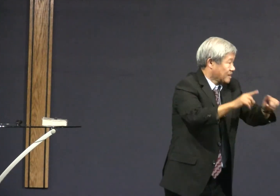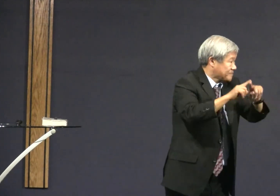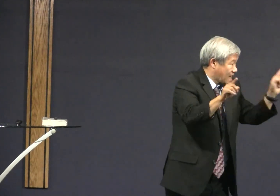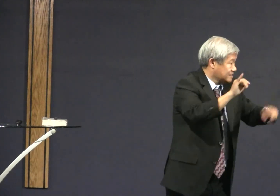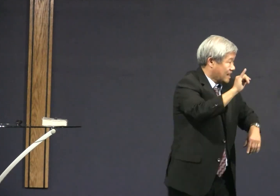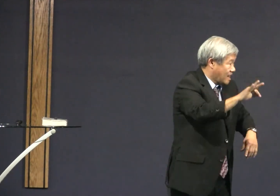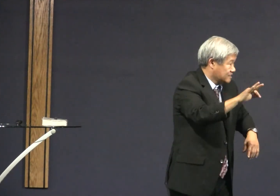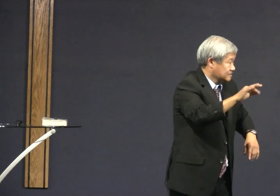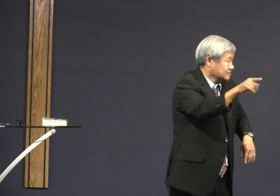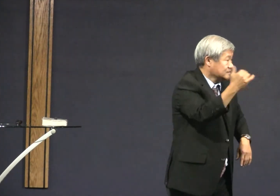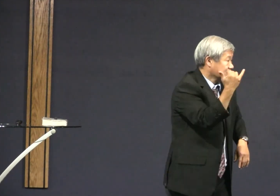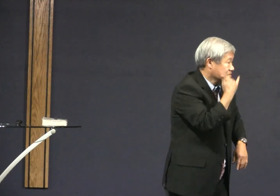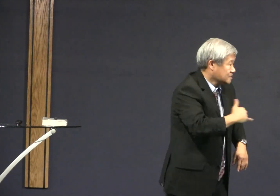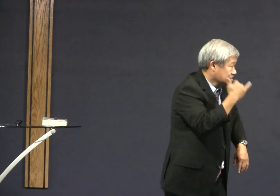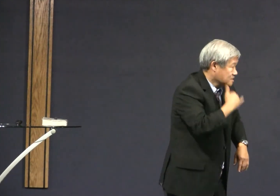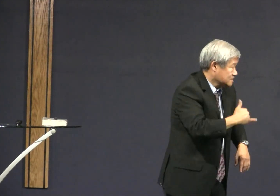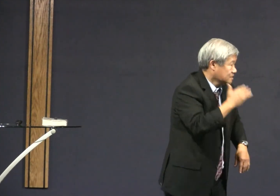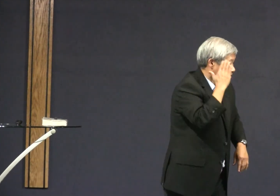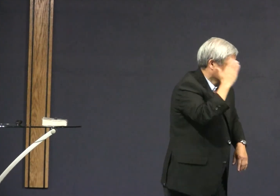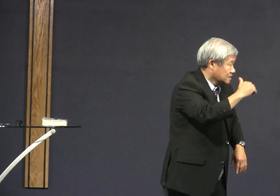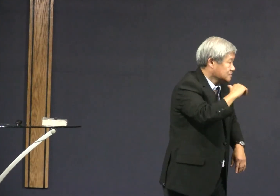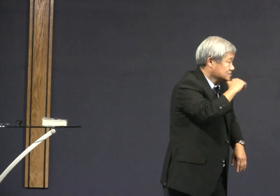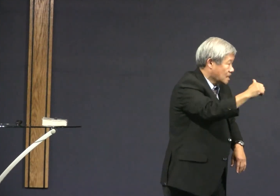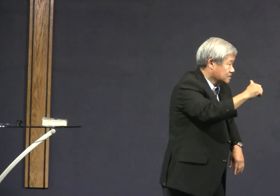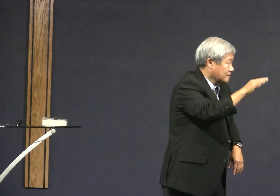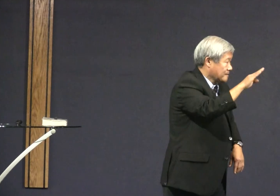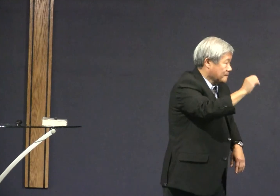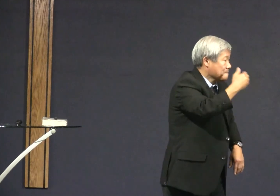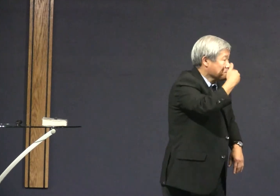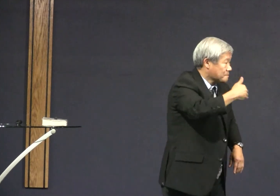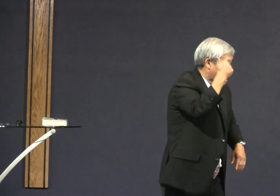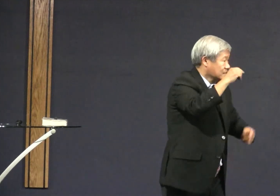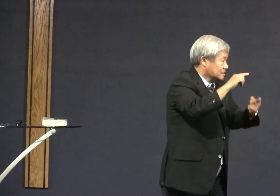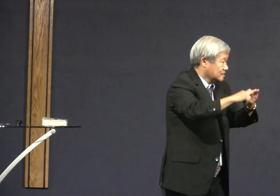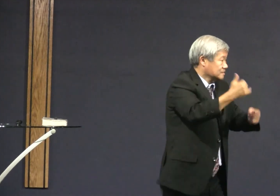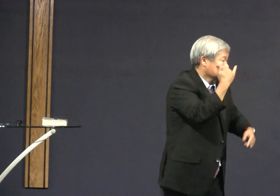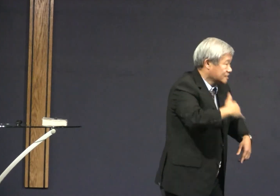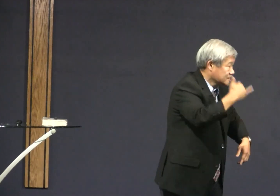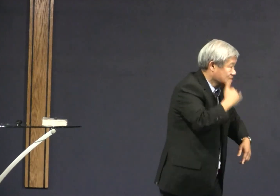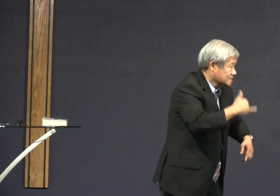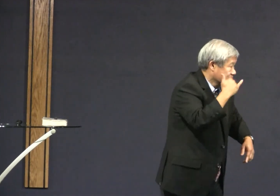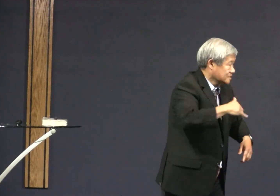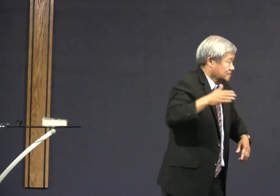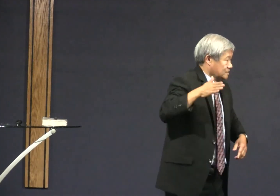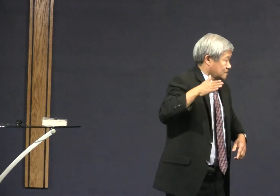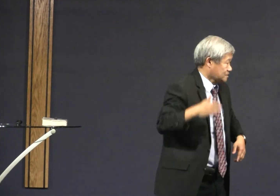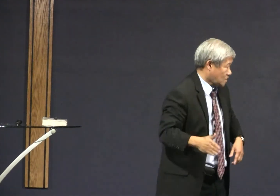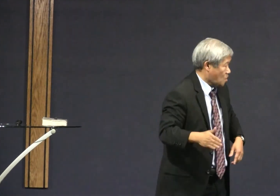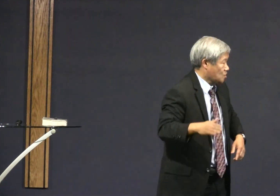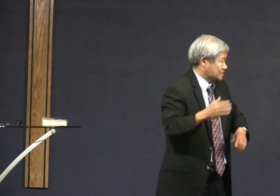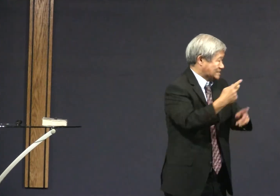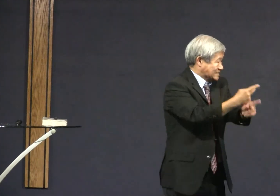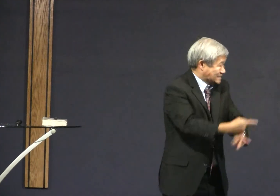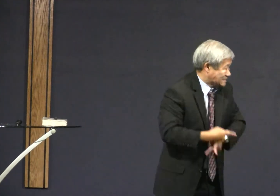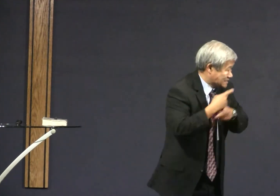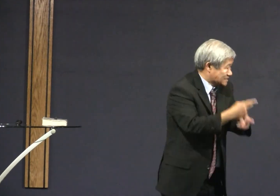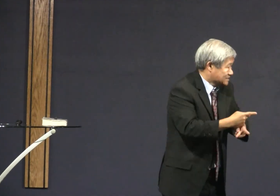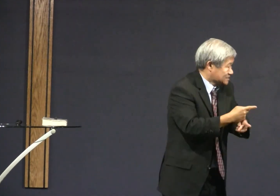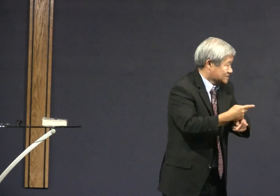decision is yours but if you make a mistake if you err wouldn't it be better to err on the side of